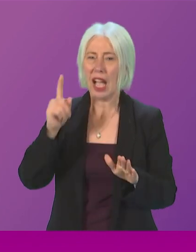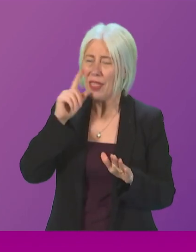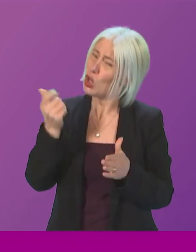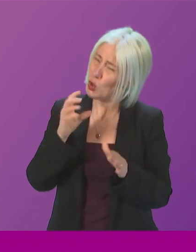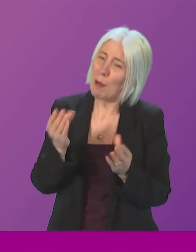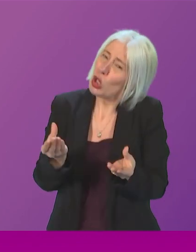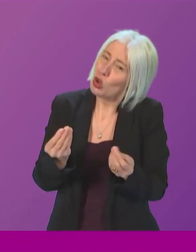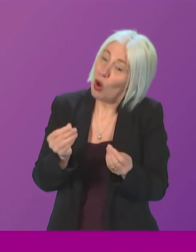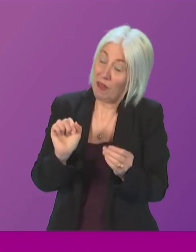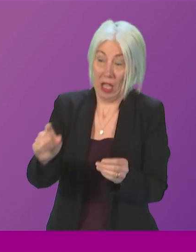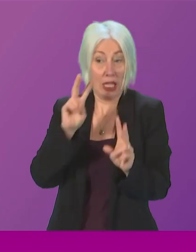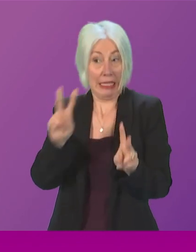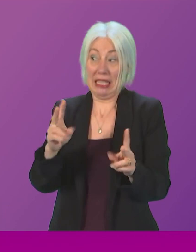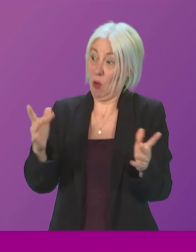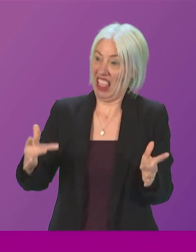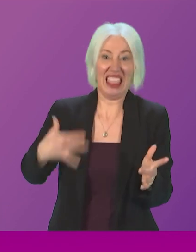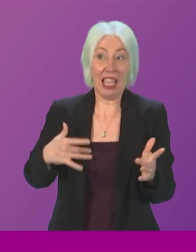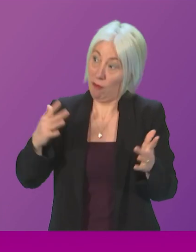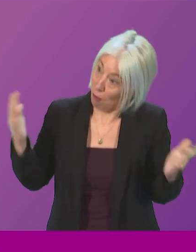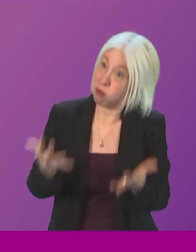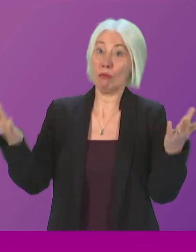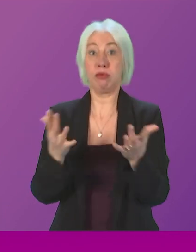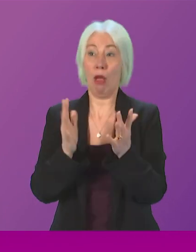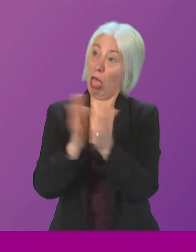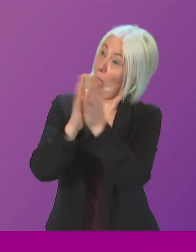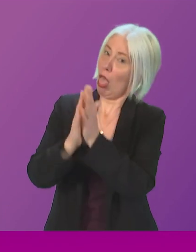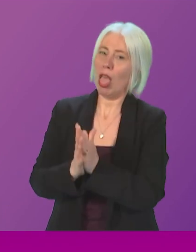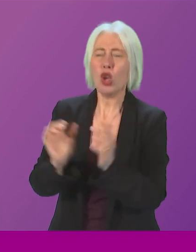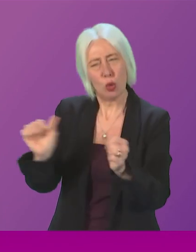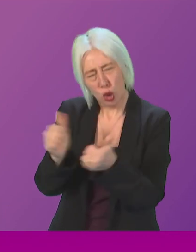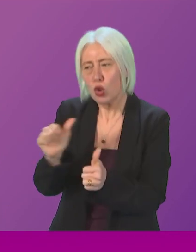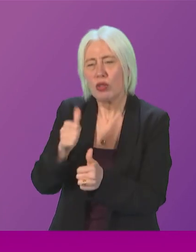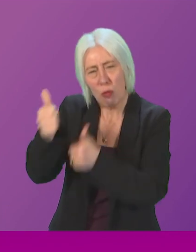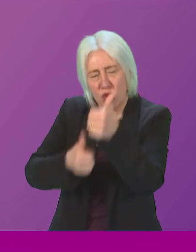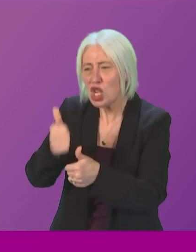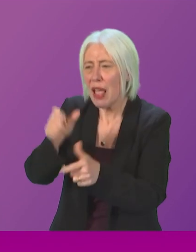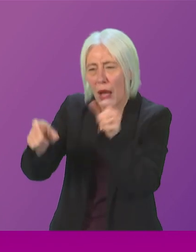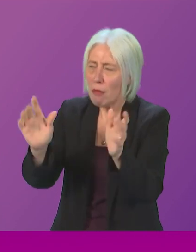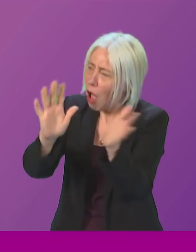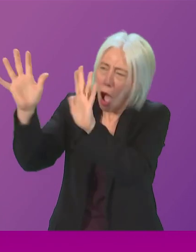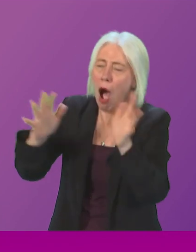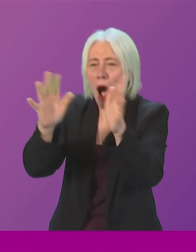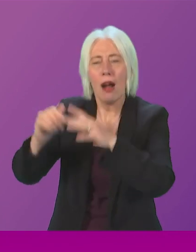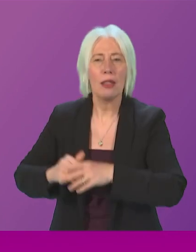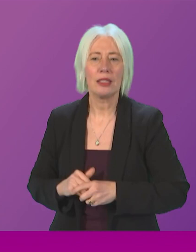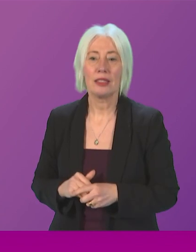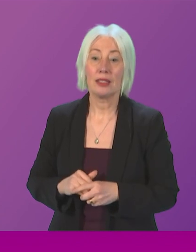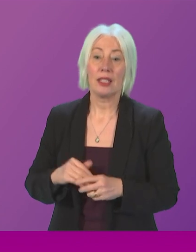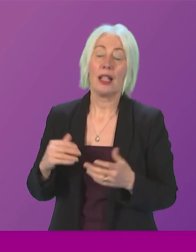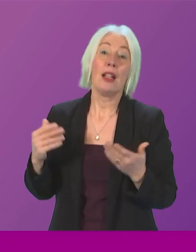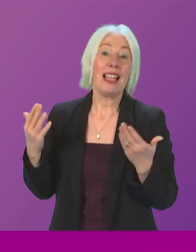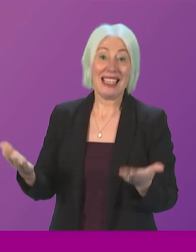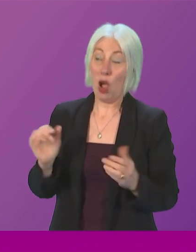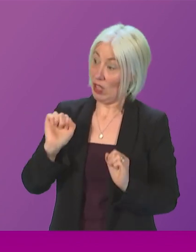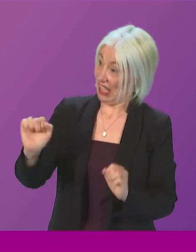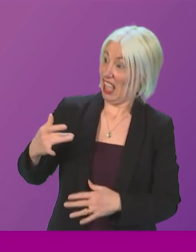officer. It's the first time they've shown life in weeks, so we should appreciate the SNP backbenchers. And isn't it amazing that they've shown